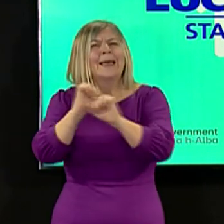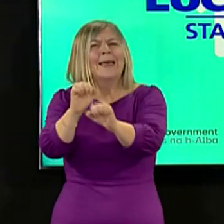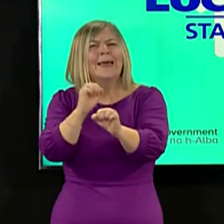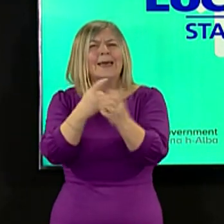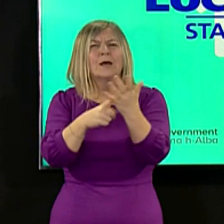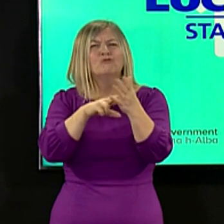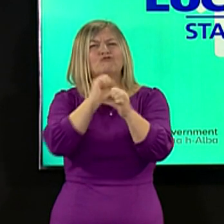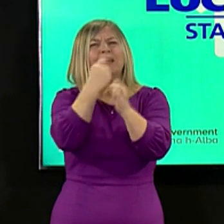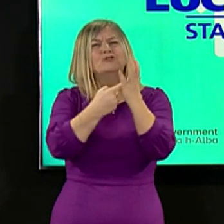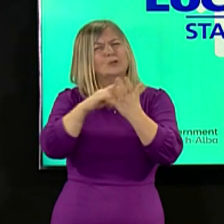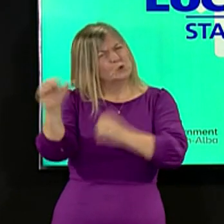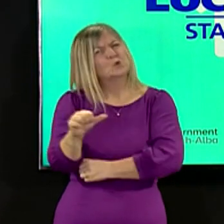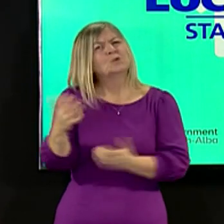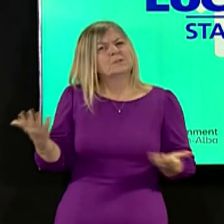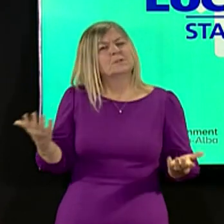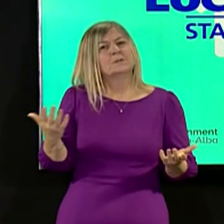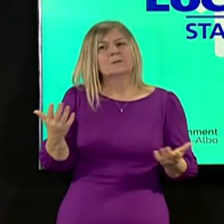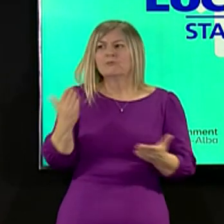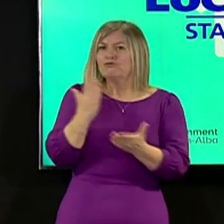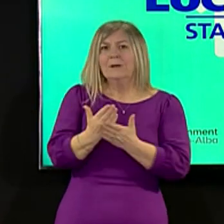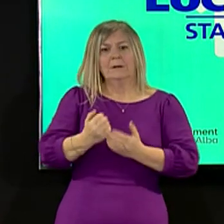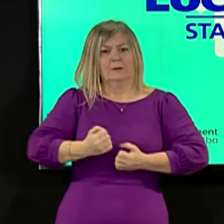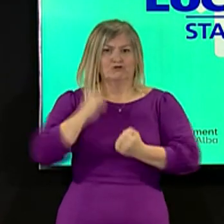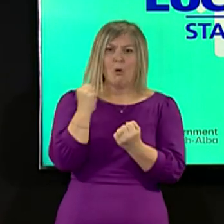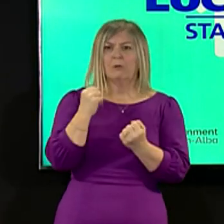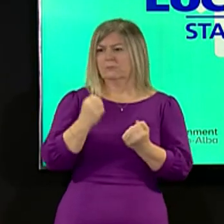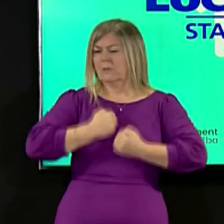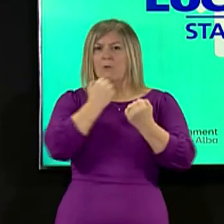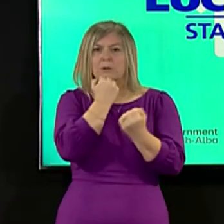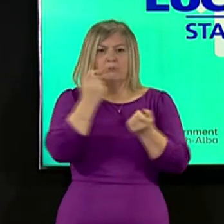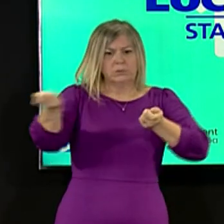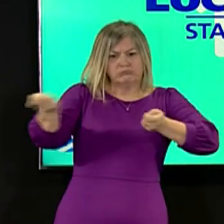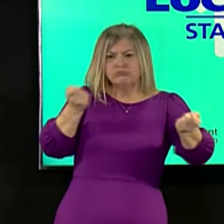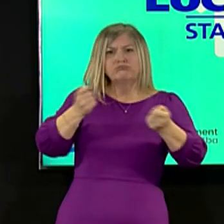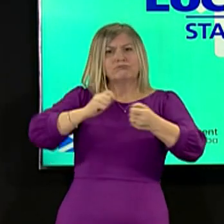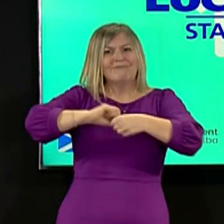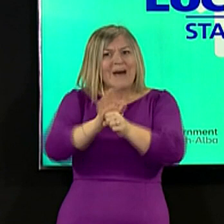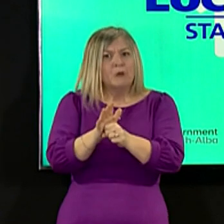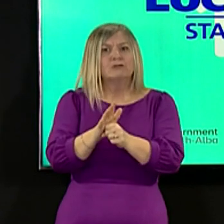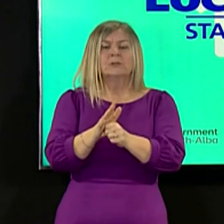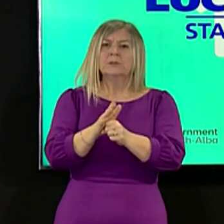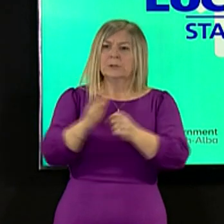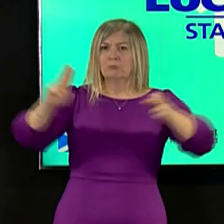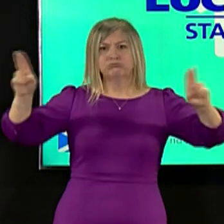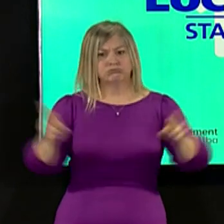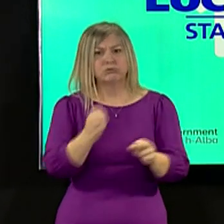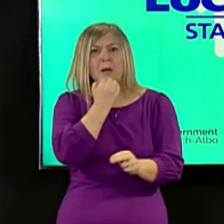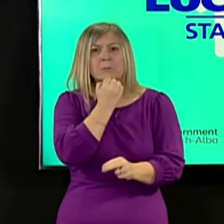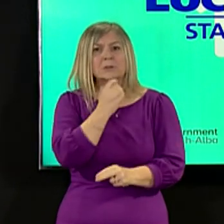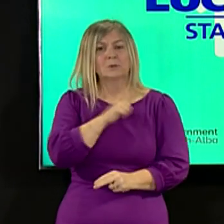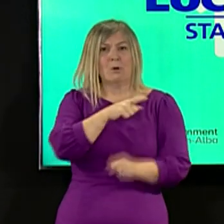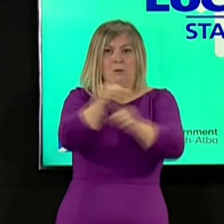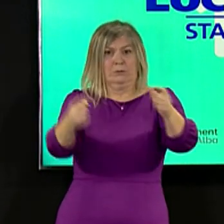The success that we've had in recent weeks in reducing case numbers is because so many people across Scotland have stuck to